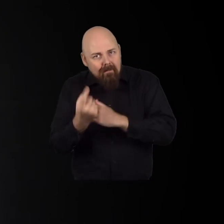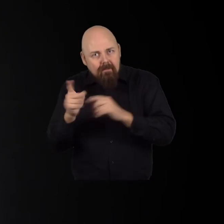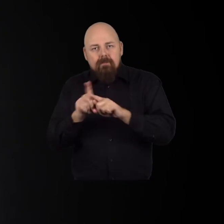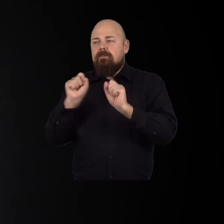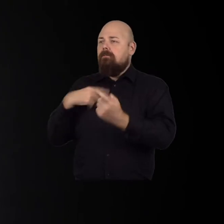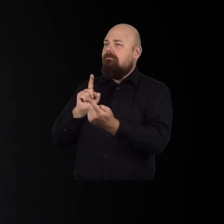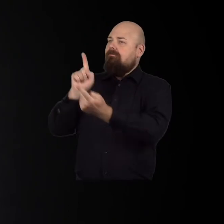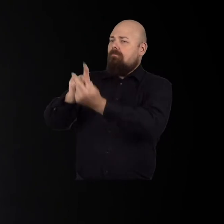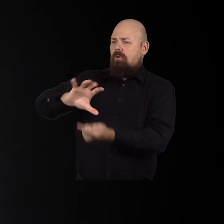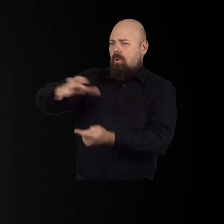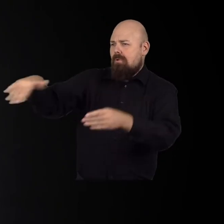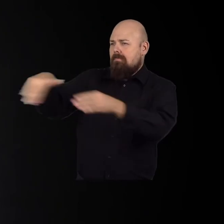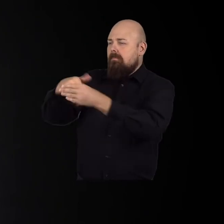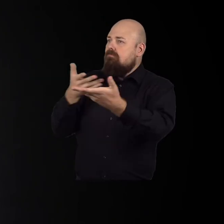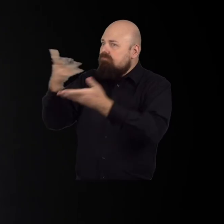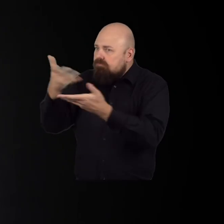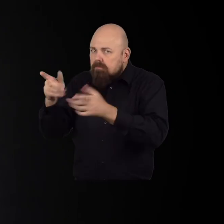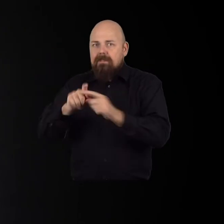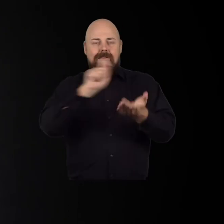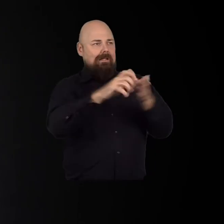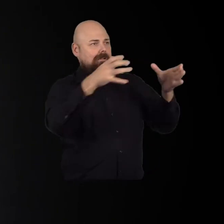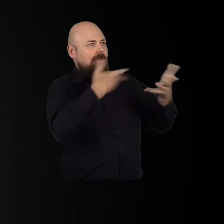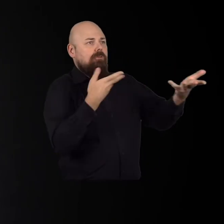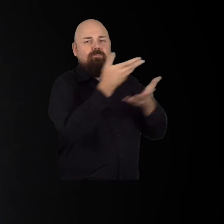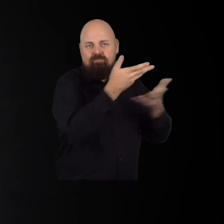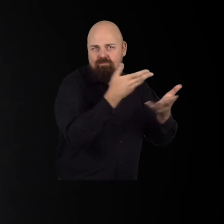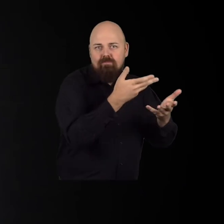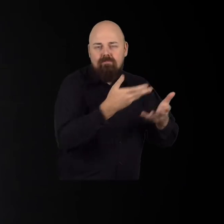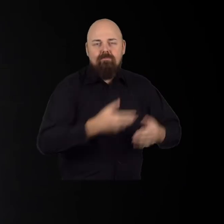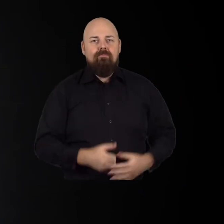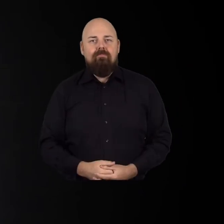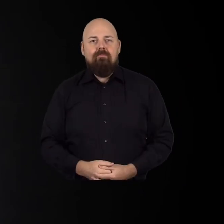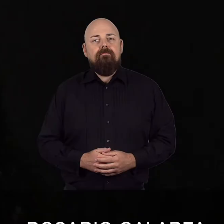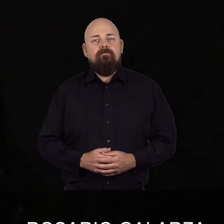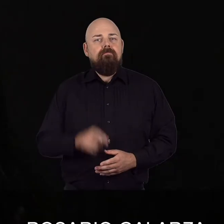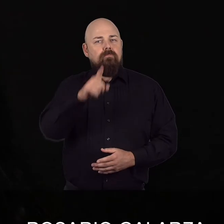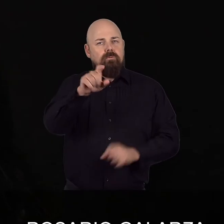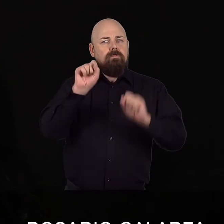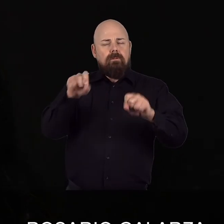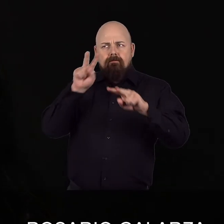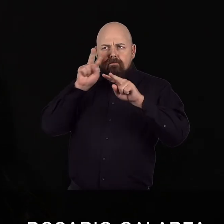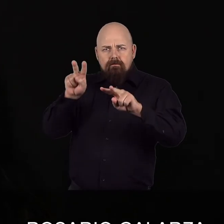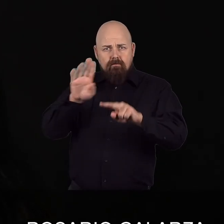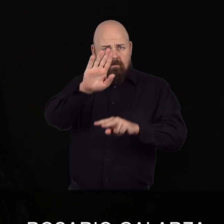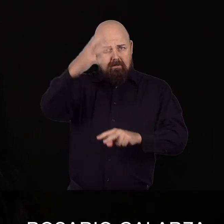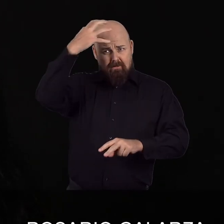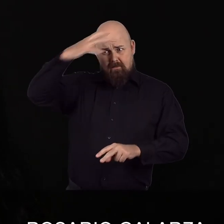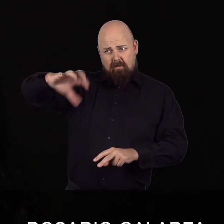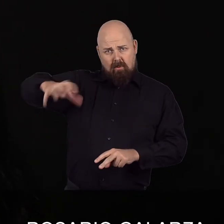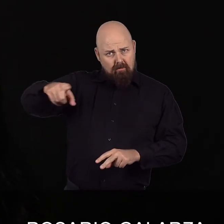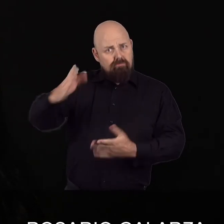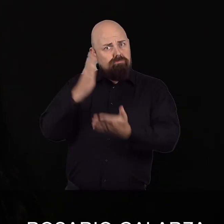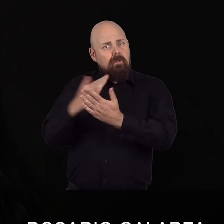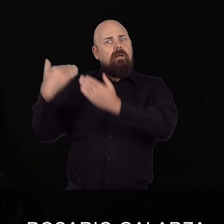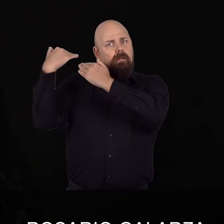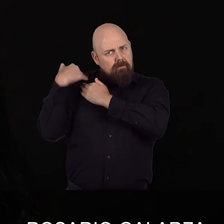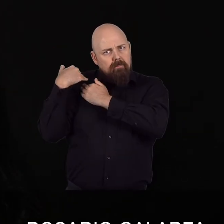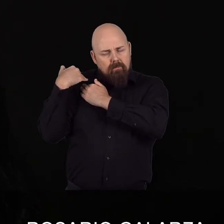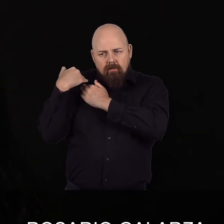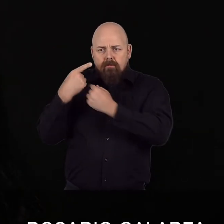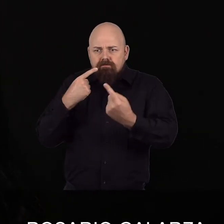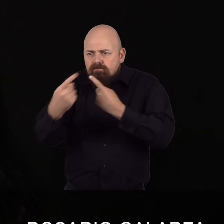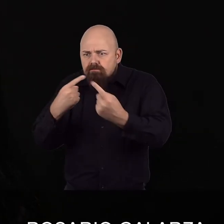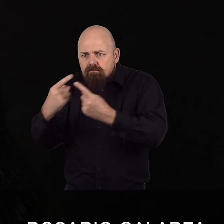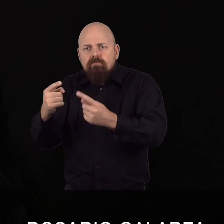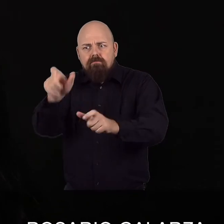in cooperation with Member States and the Secretariat. Keep your governments accountable by